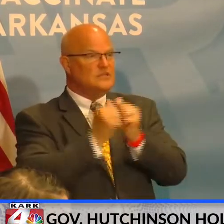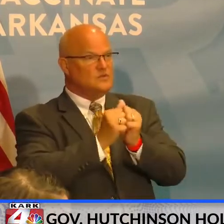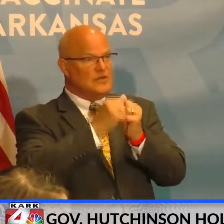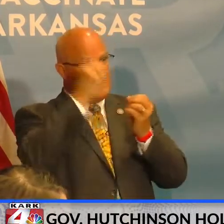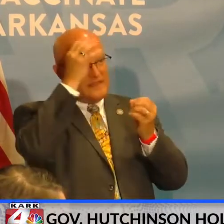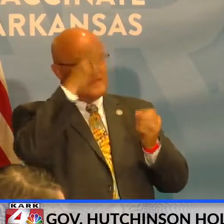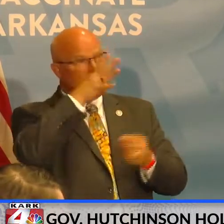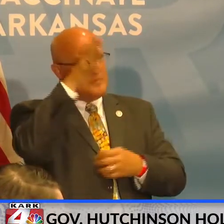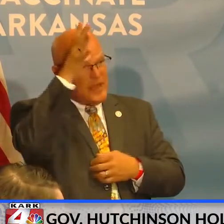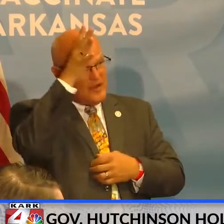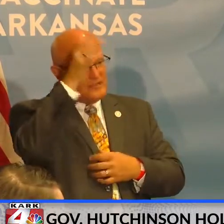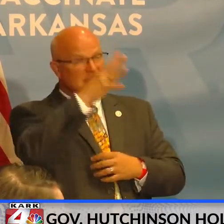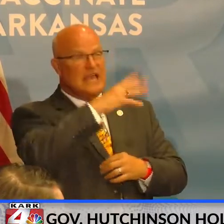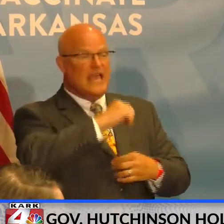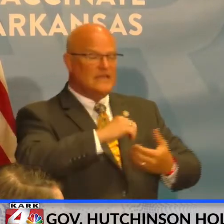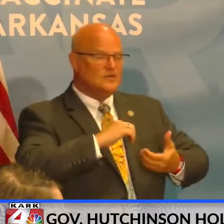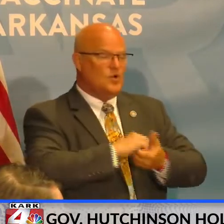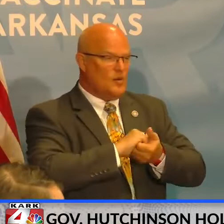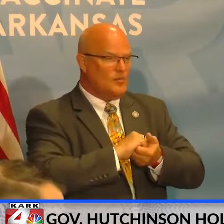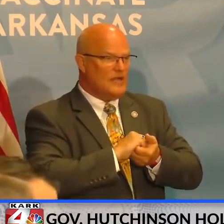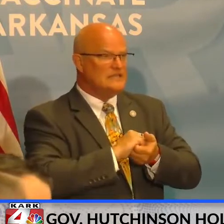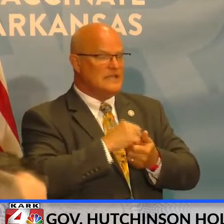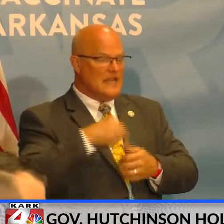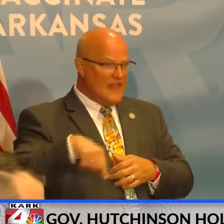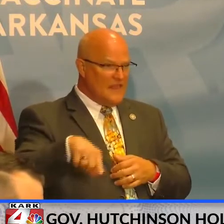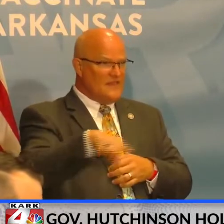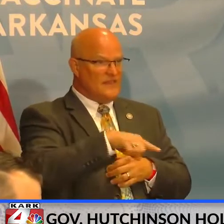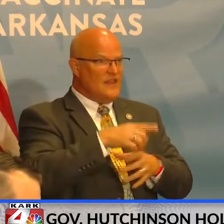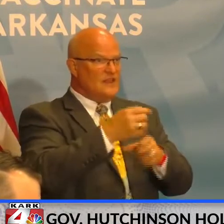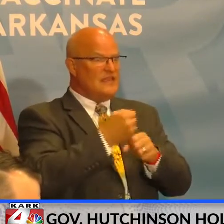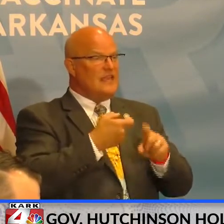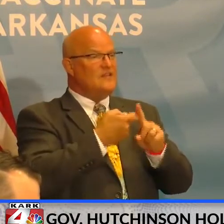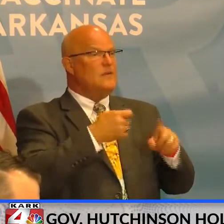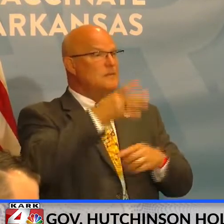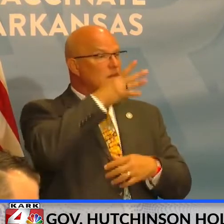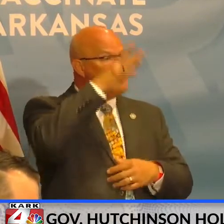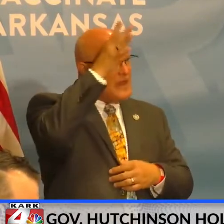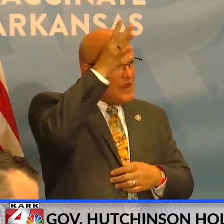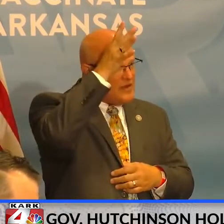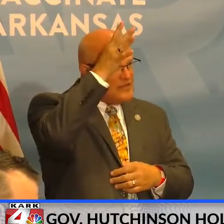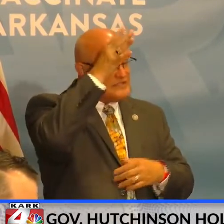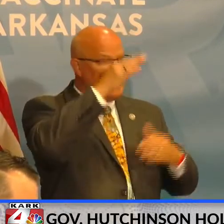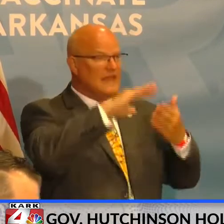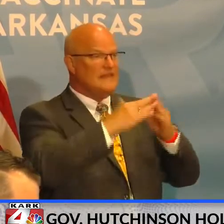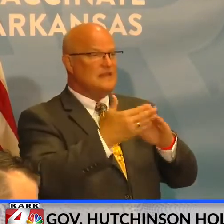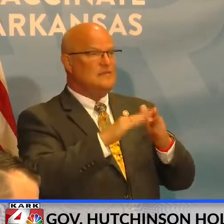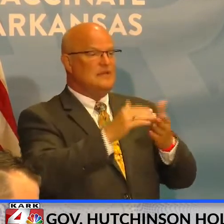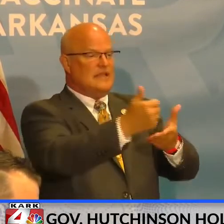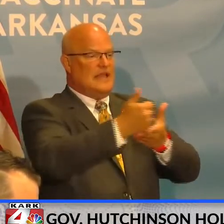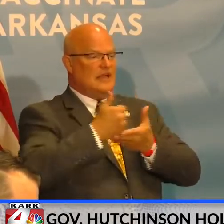we also want to credit the cooperation that they are getting from their parents and from their communities.